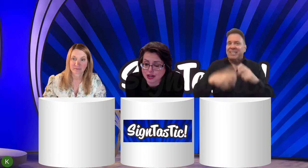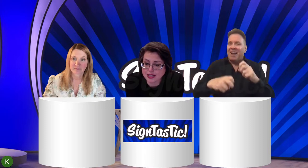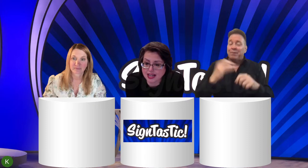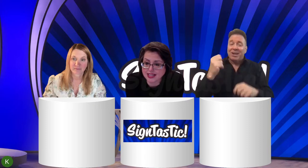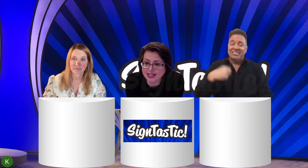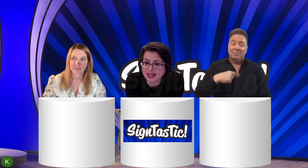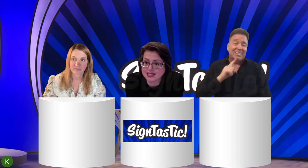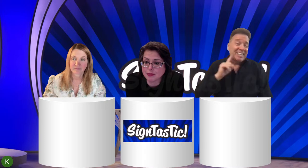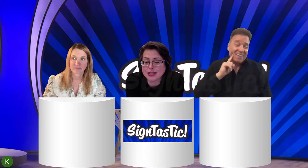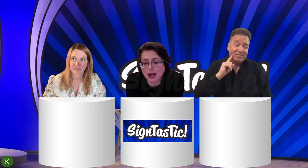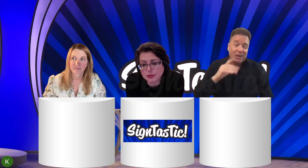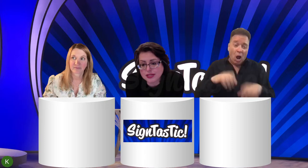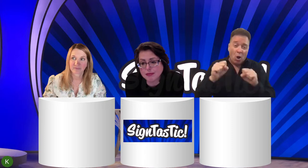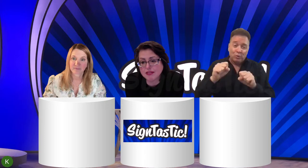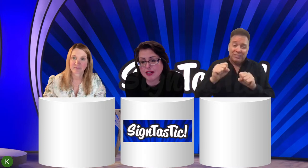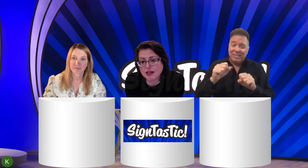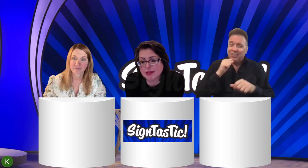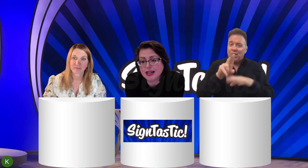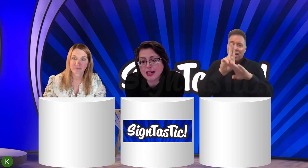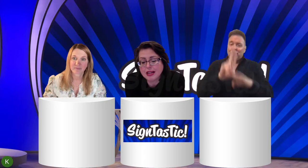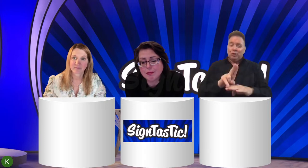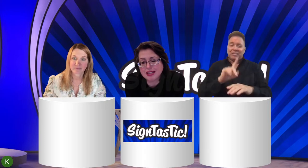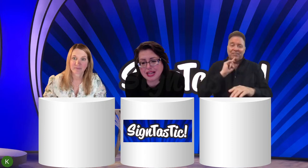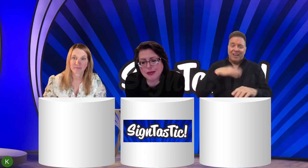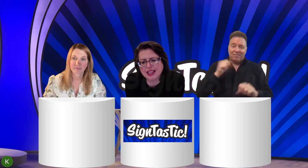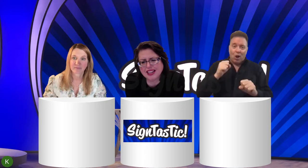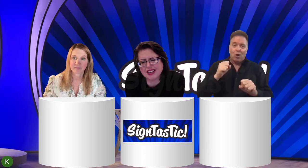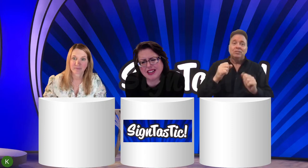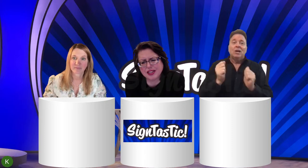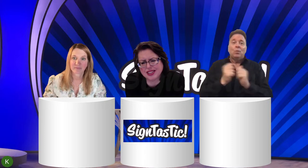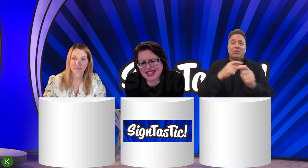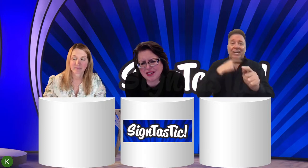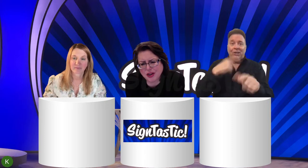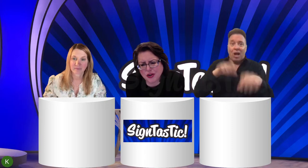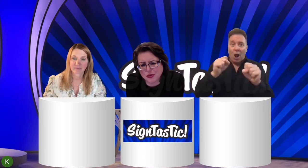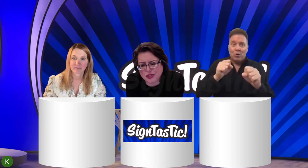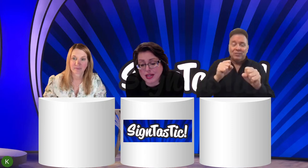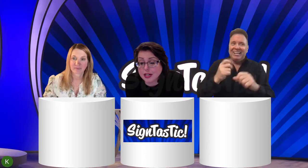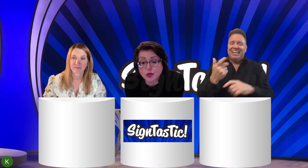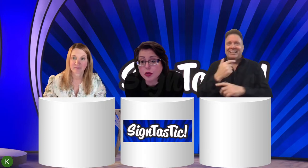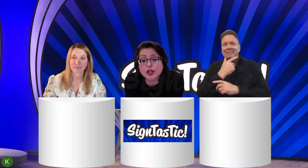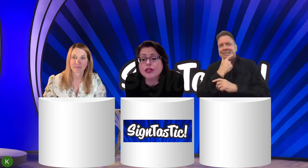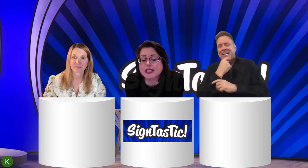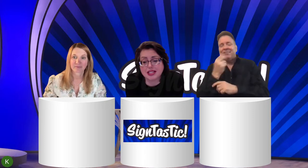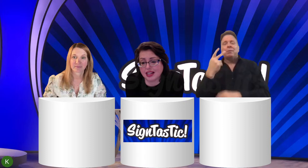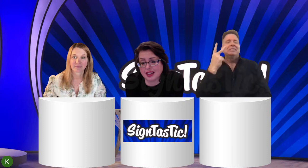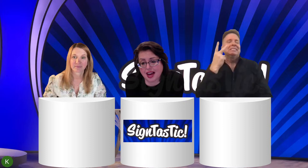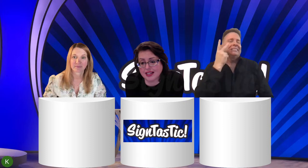contacted us and we talked with some of them, but they were like, oh, you're a deaf host. And they just weren't used to seeing that.